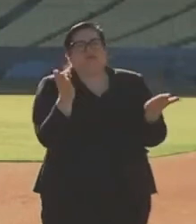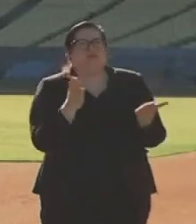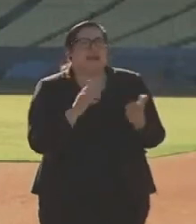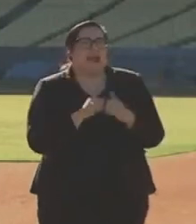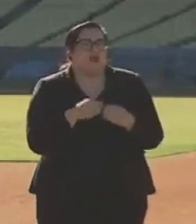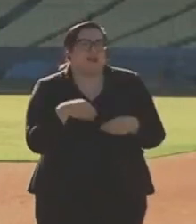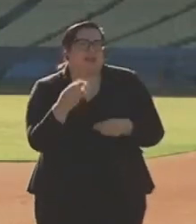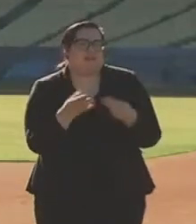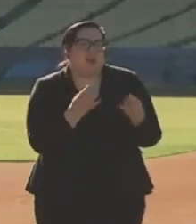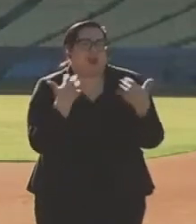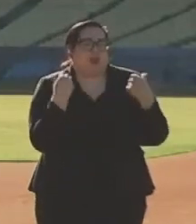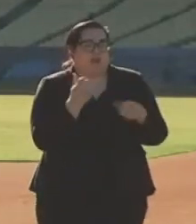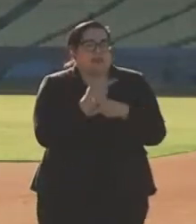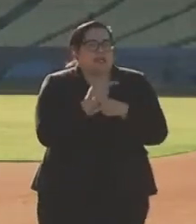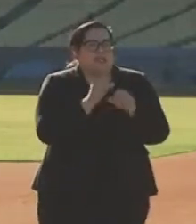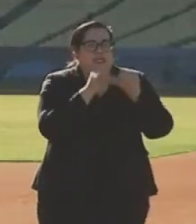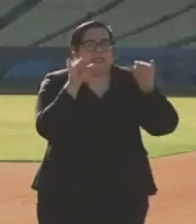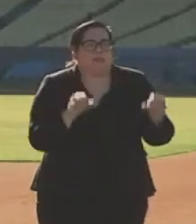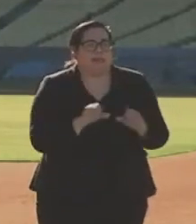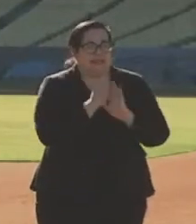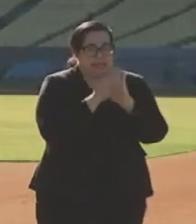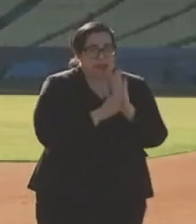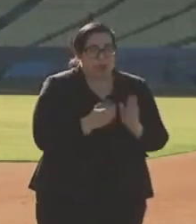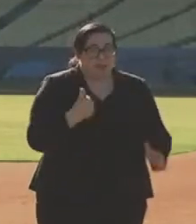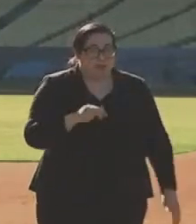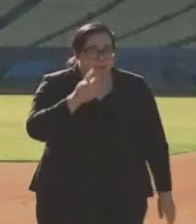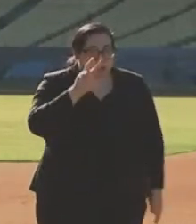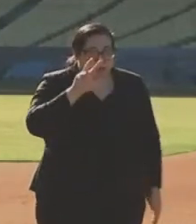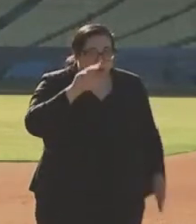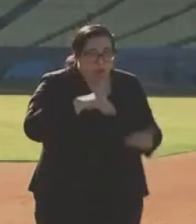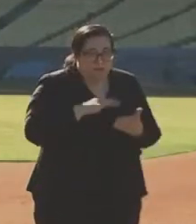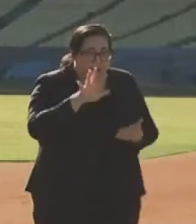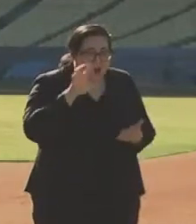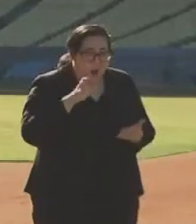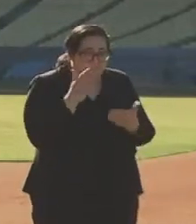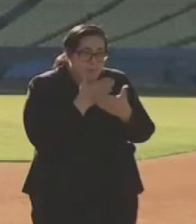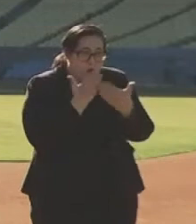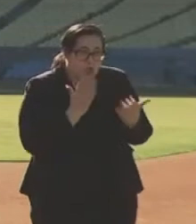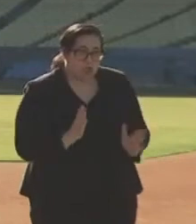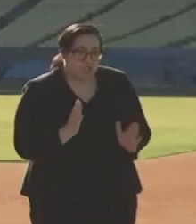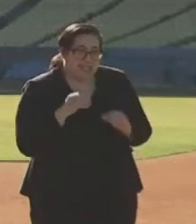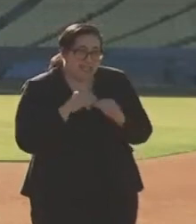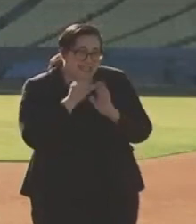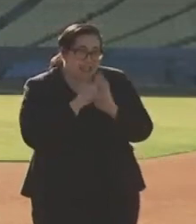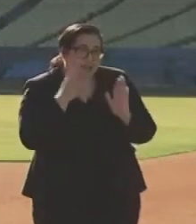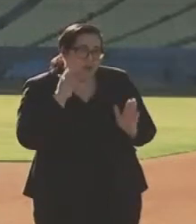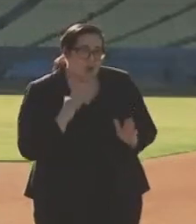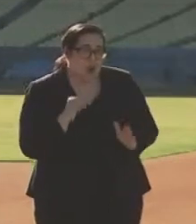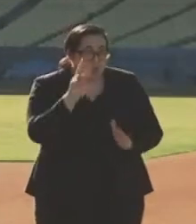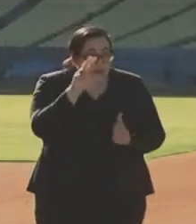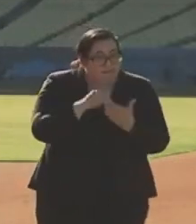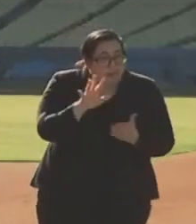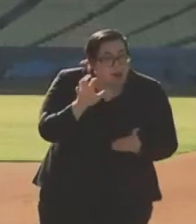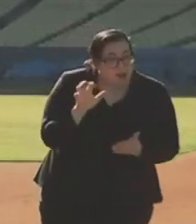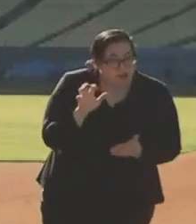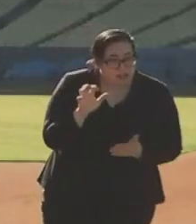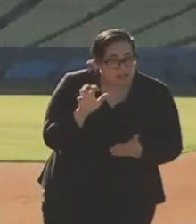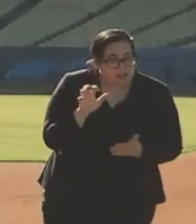delivery of our healthcare delivery system in the state. We have 3,500 partners in the state of California, 3,500